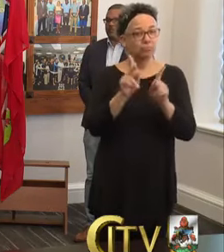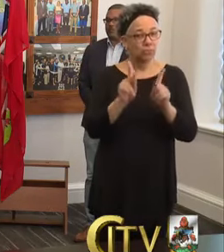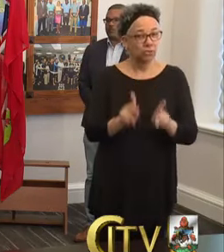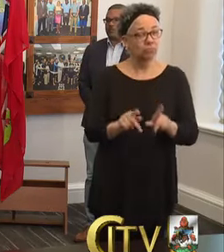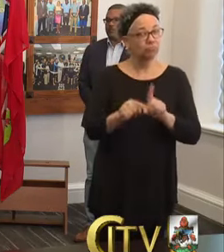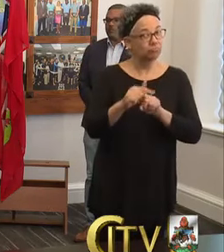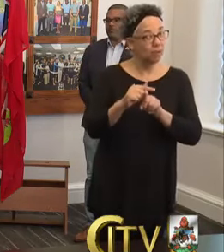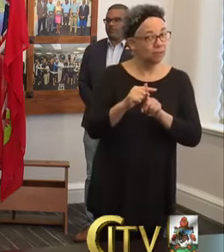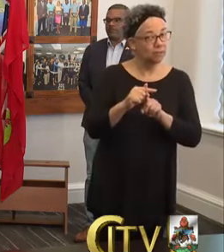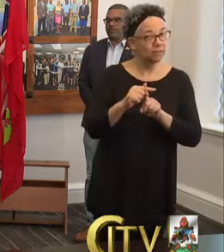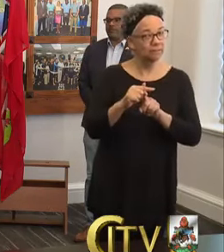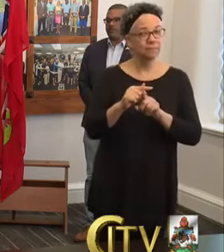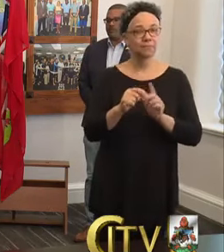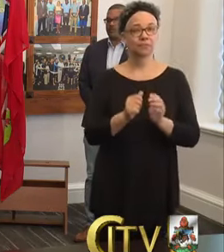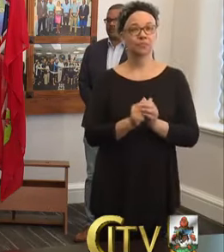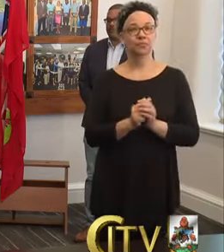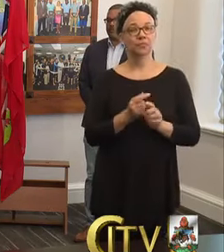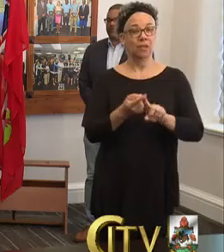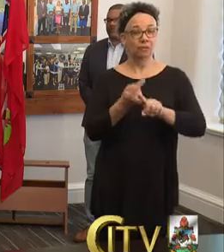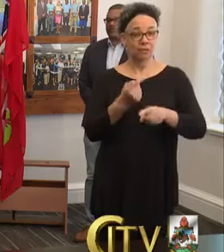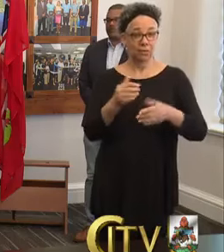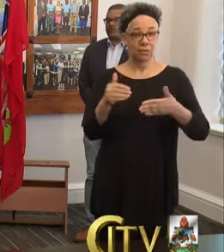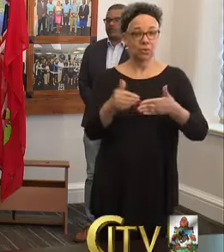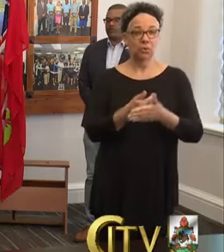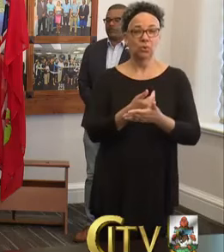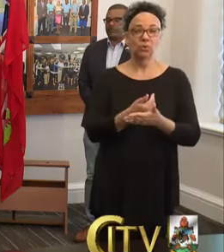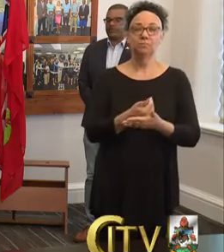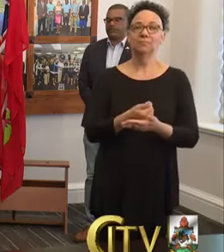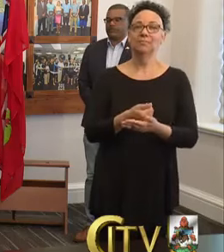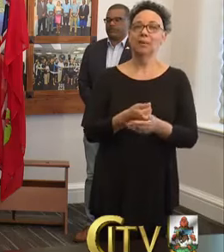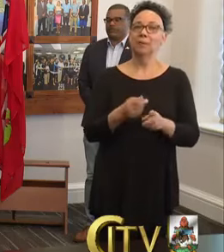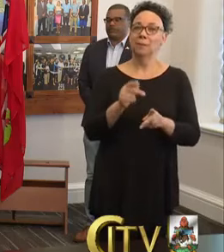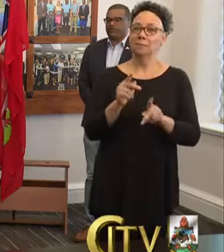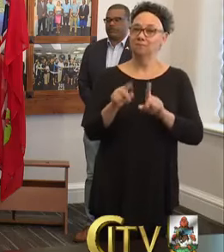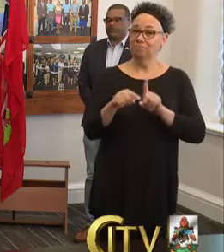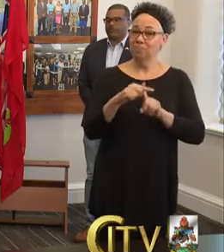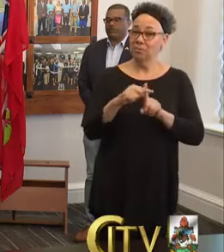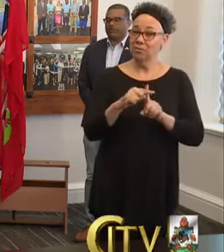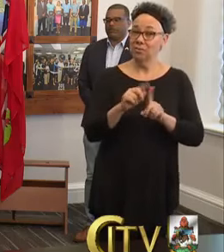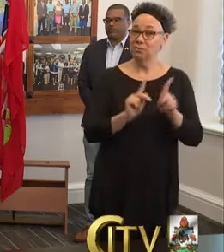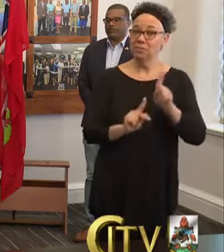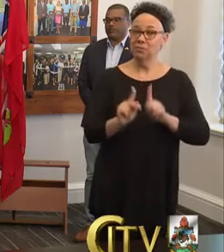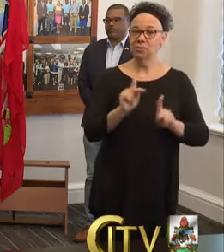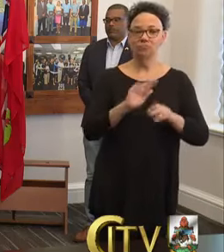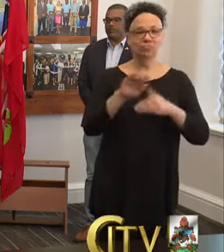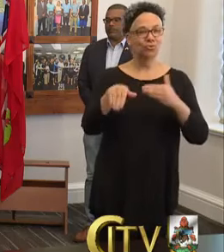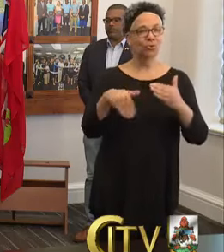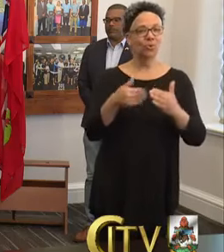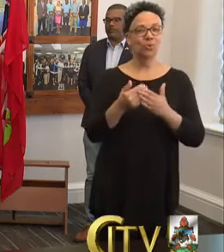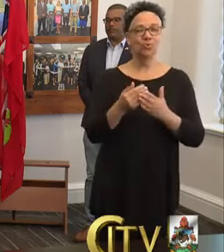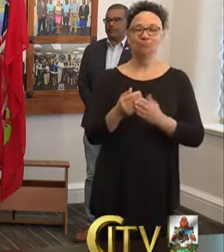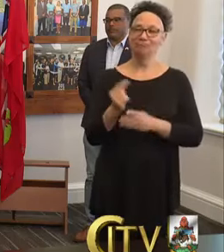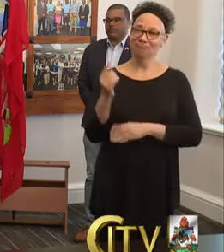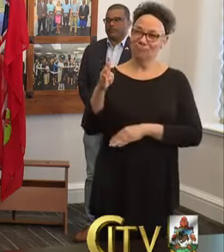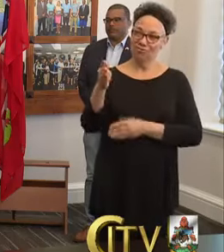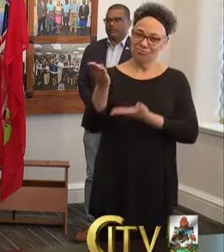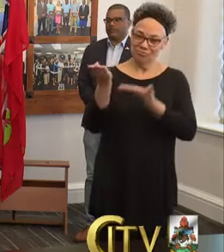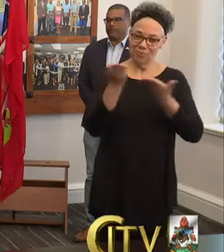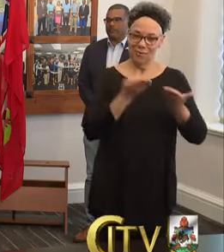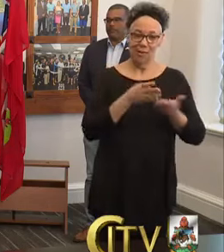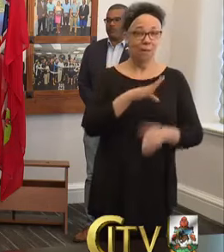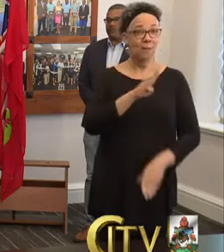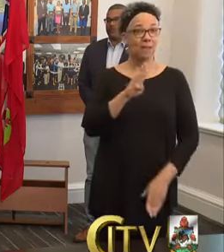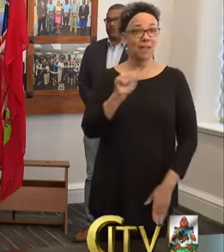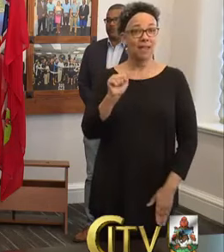Out of the newly important cases, they all arrived on British Airways flights, a British